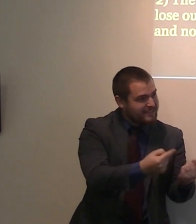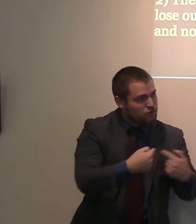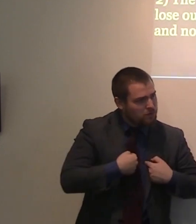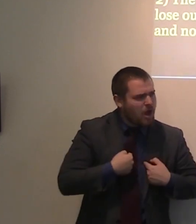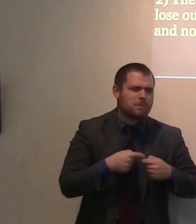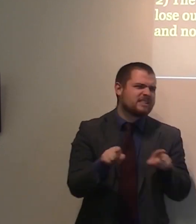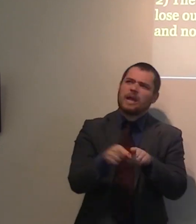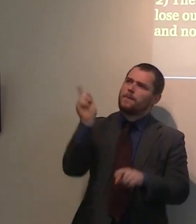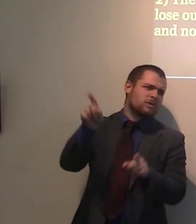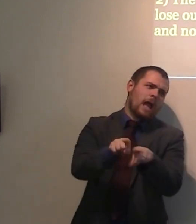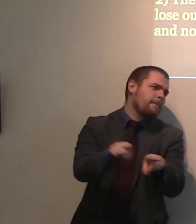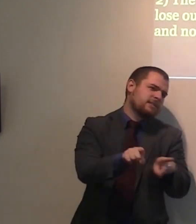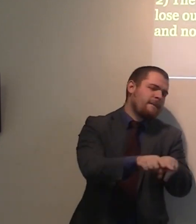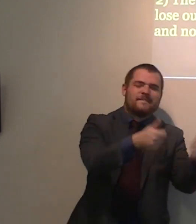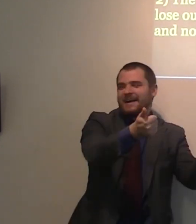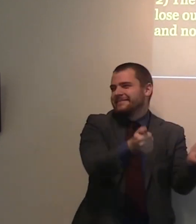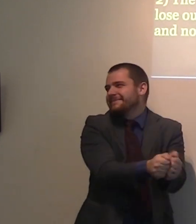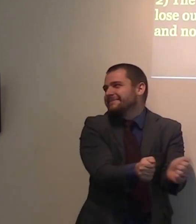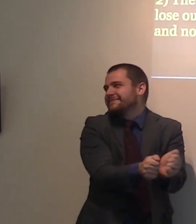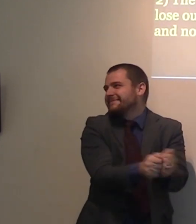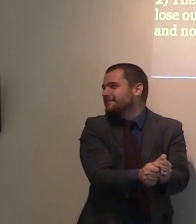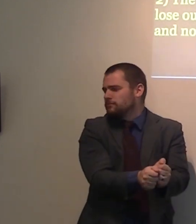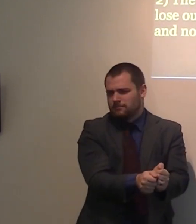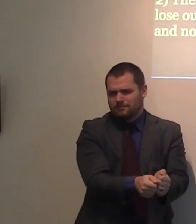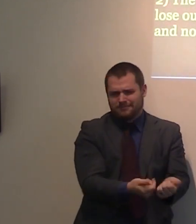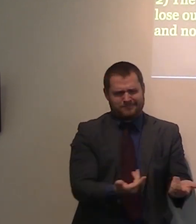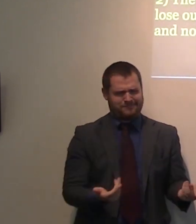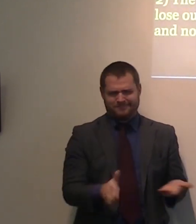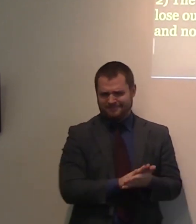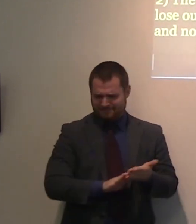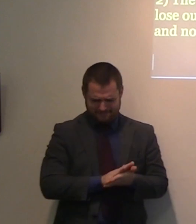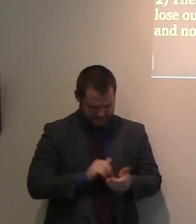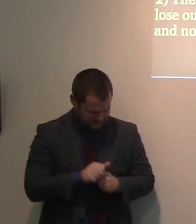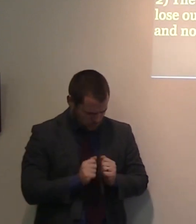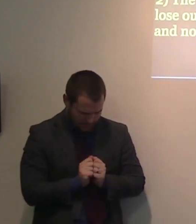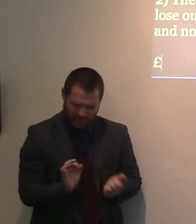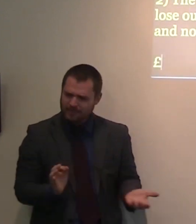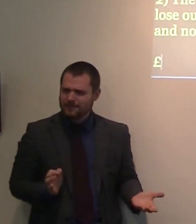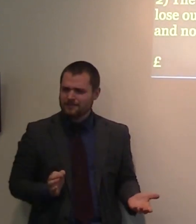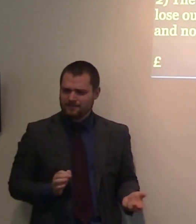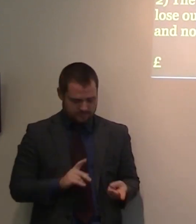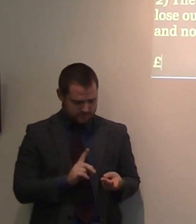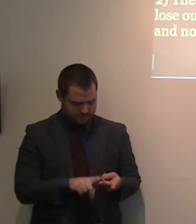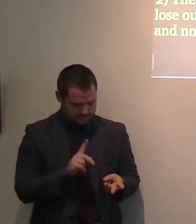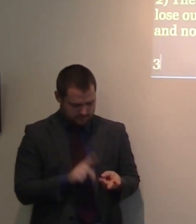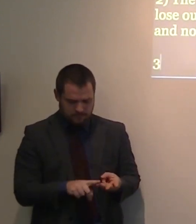a snare, according to the Bible. The third one, we lose our instrumentality and taste.